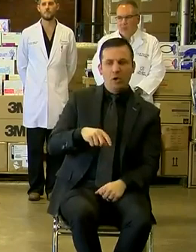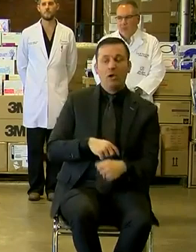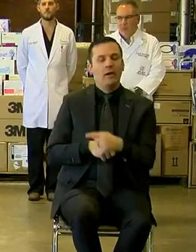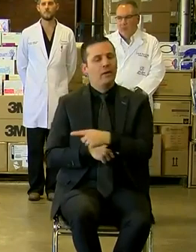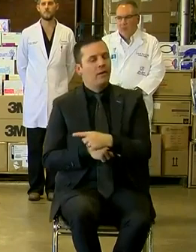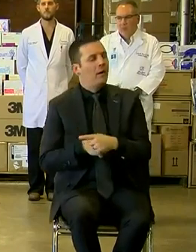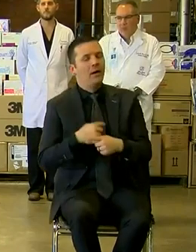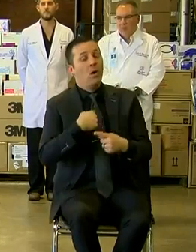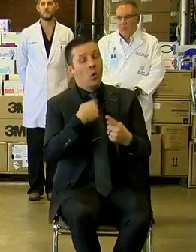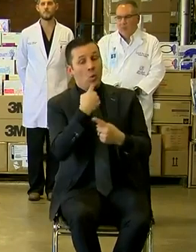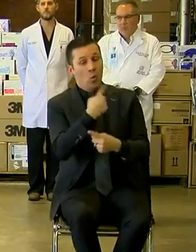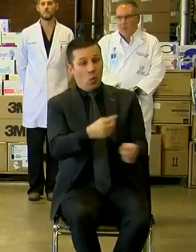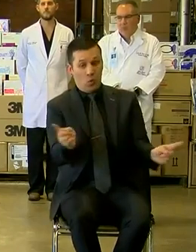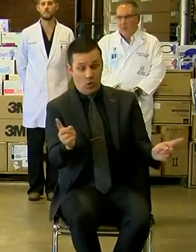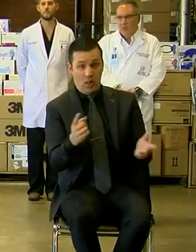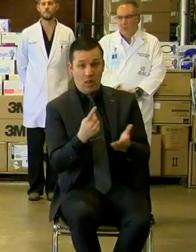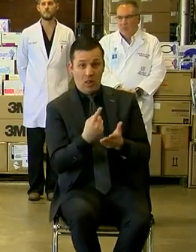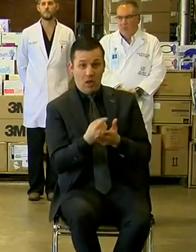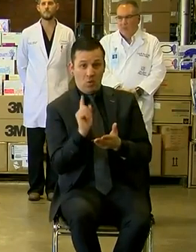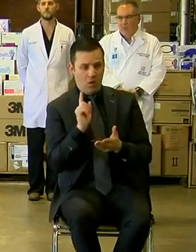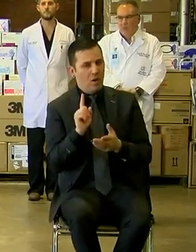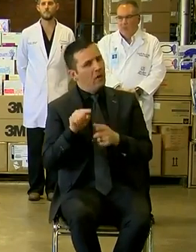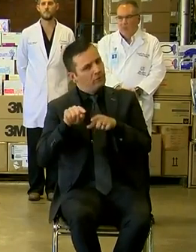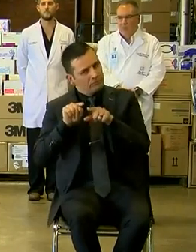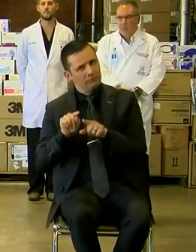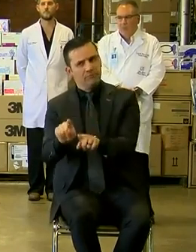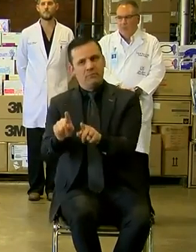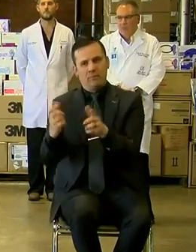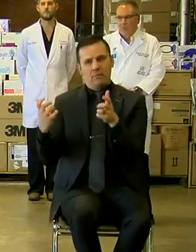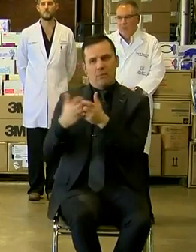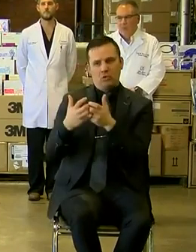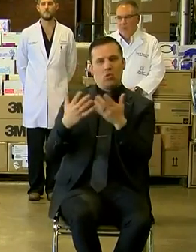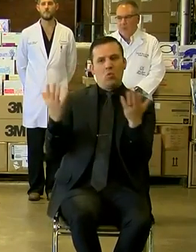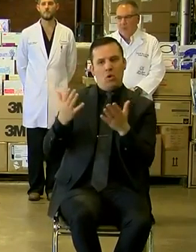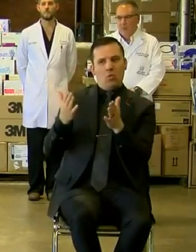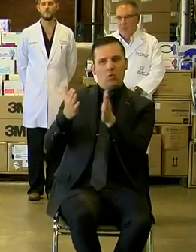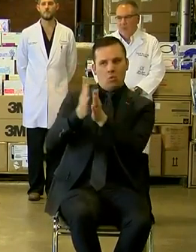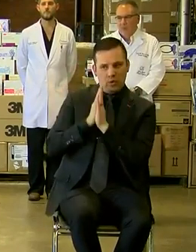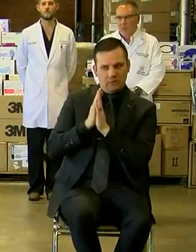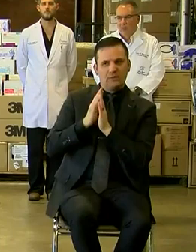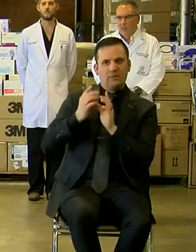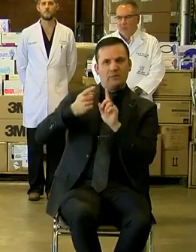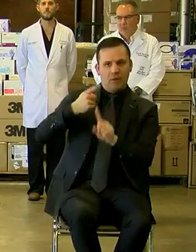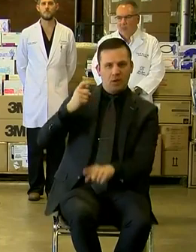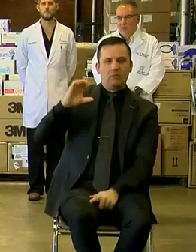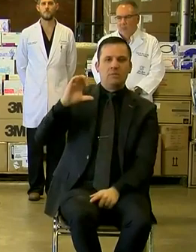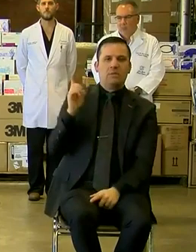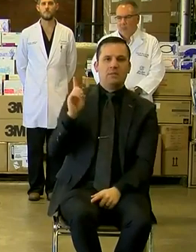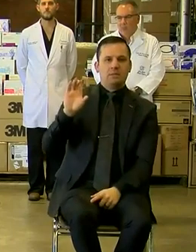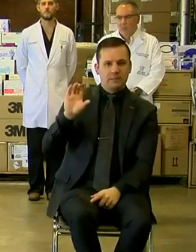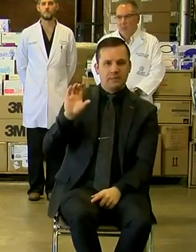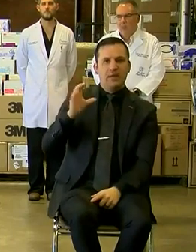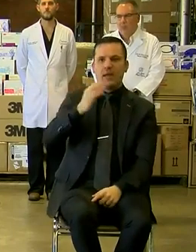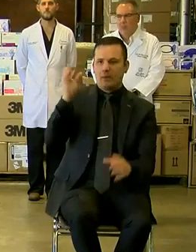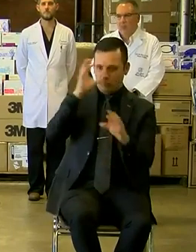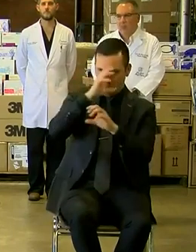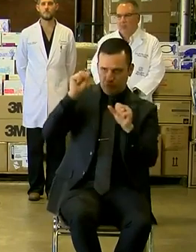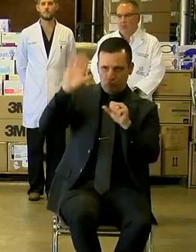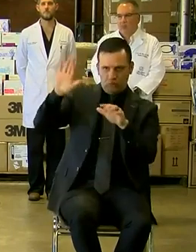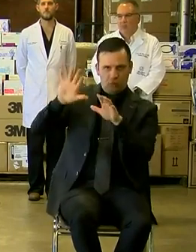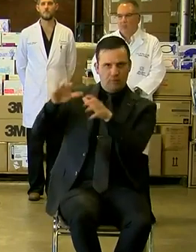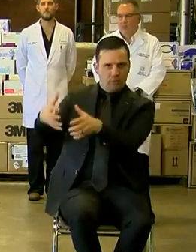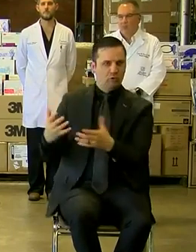last week was in line with what was requested of the states by the CDC and by the presidential commission.